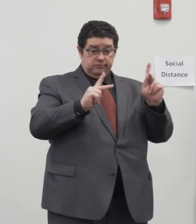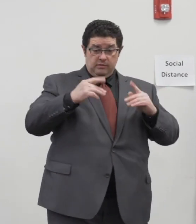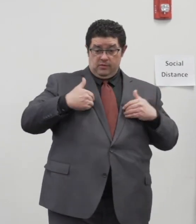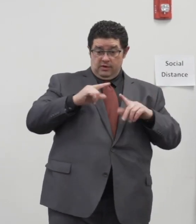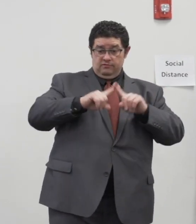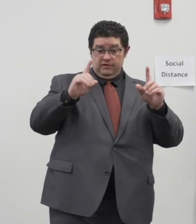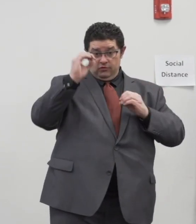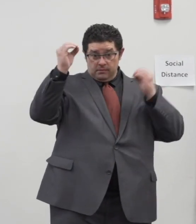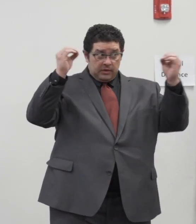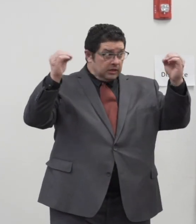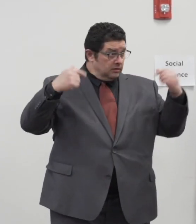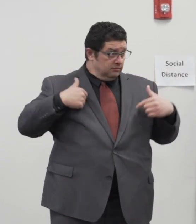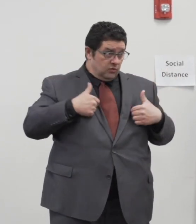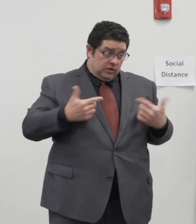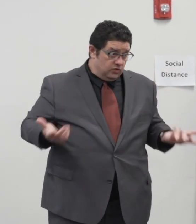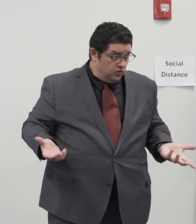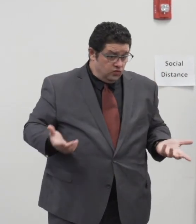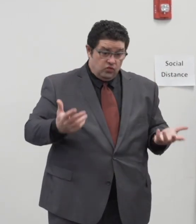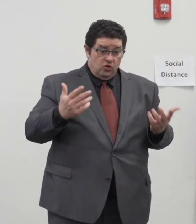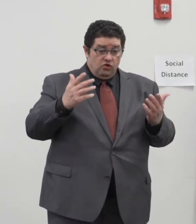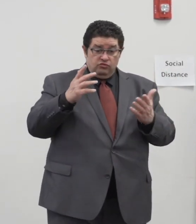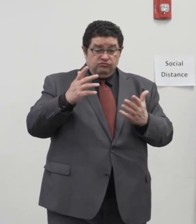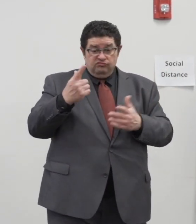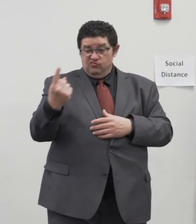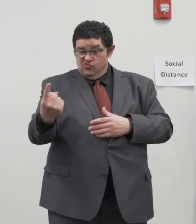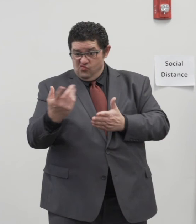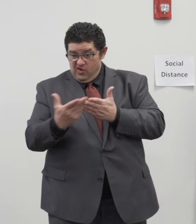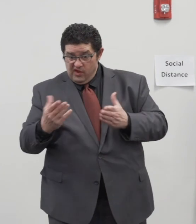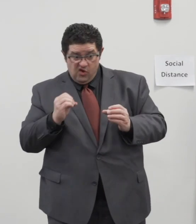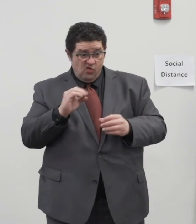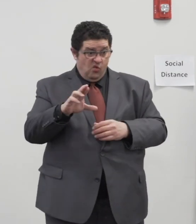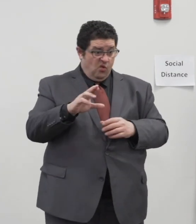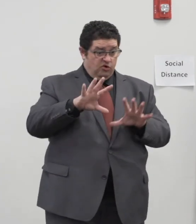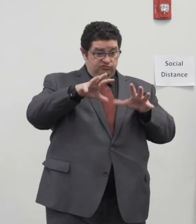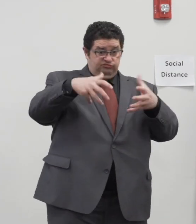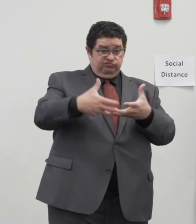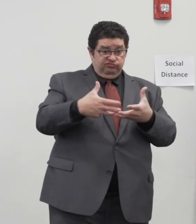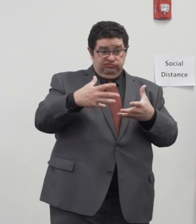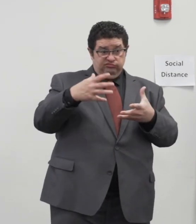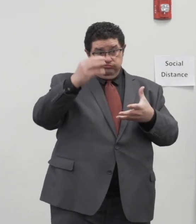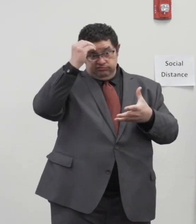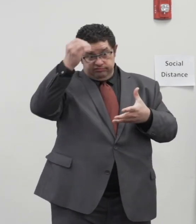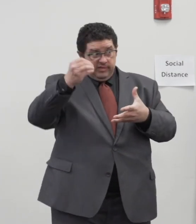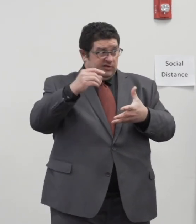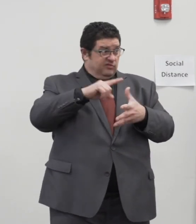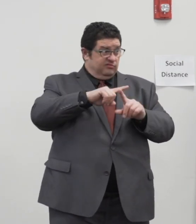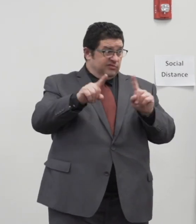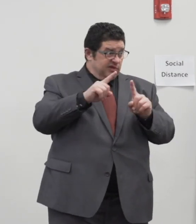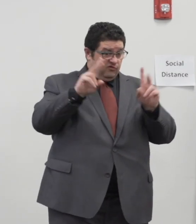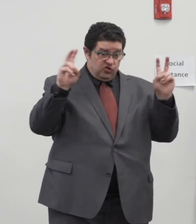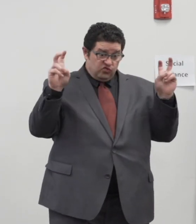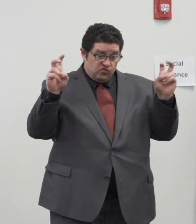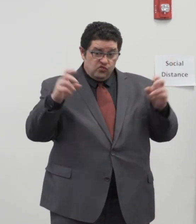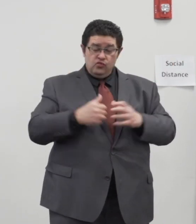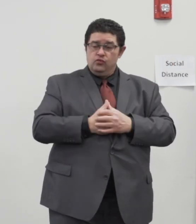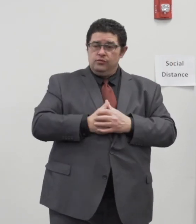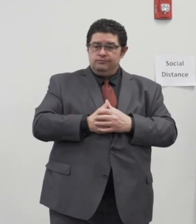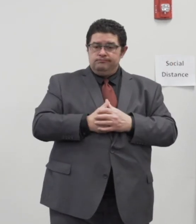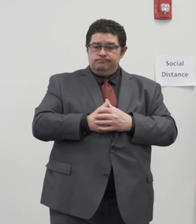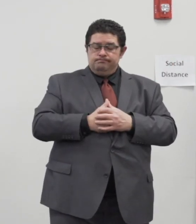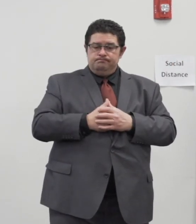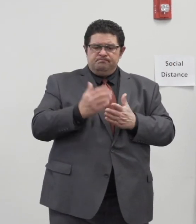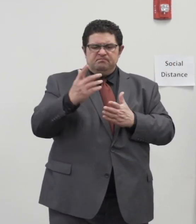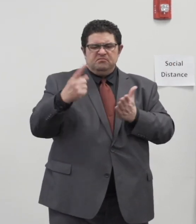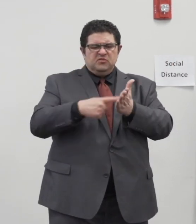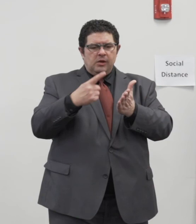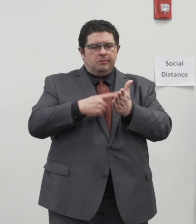on an individual bill or an individual issue we need to look past the um the rhetoric that